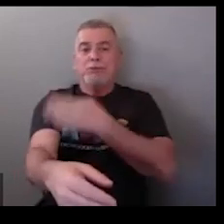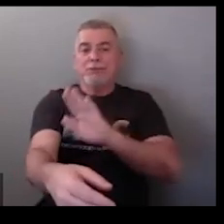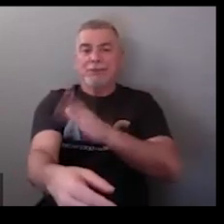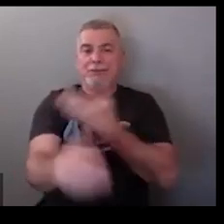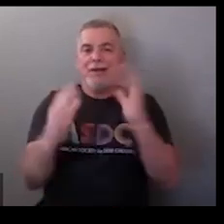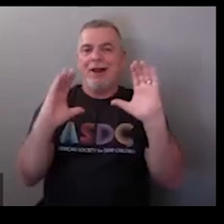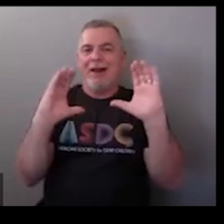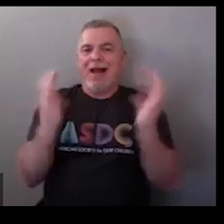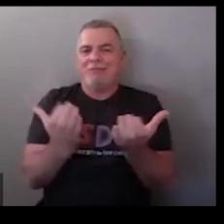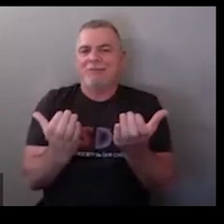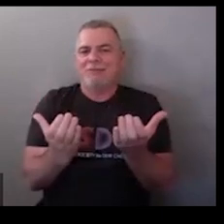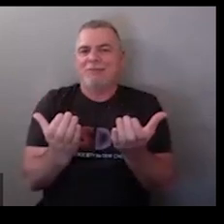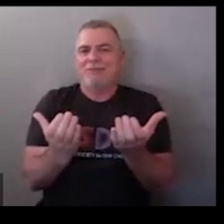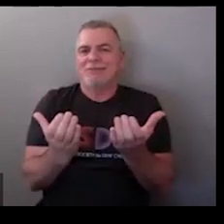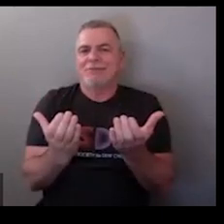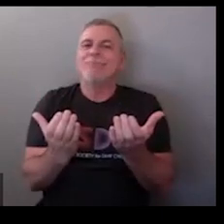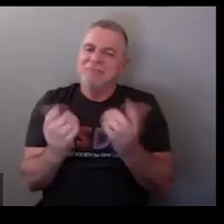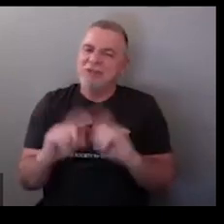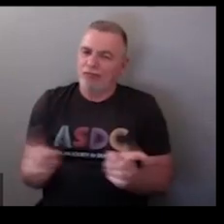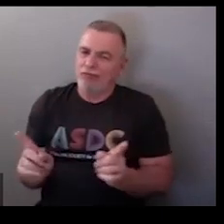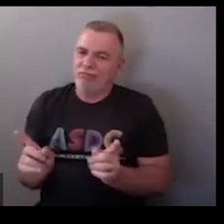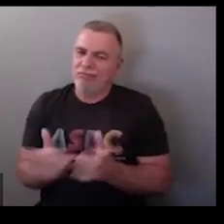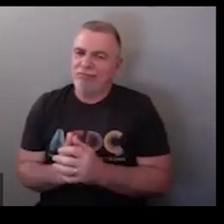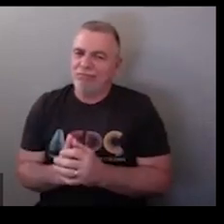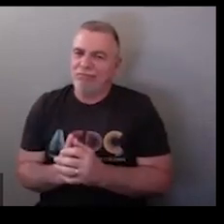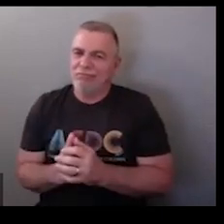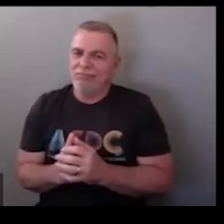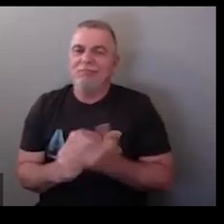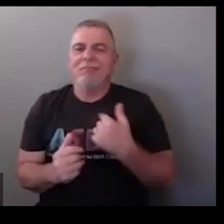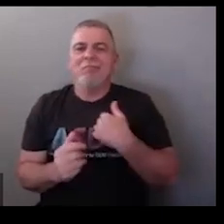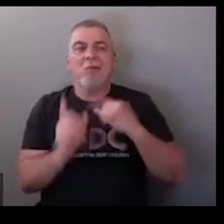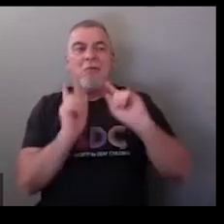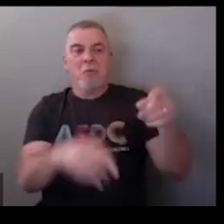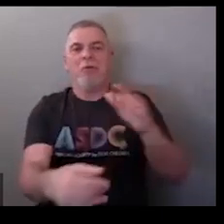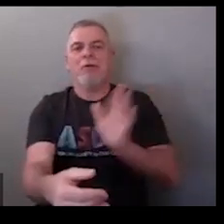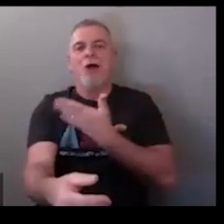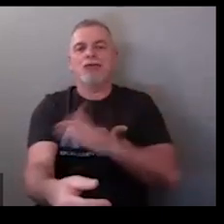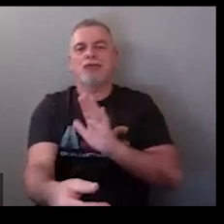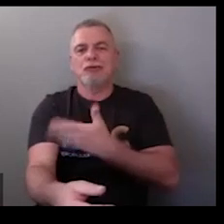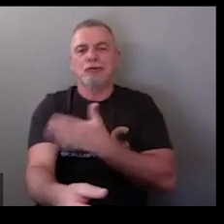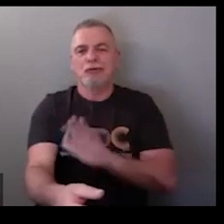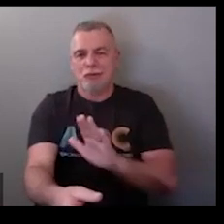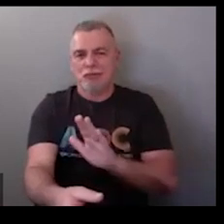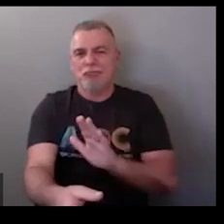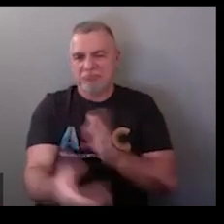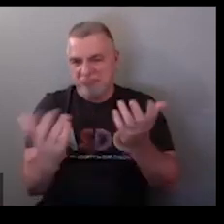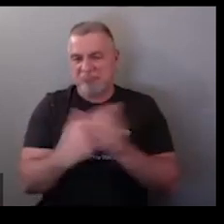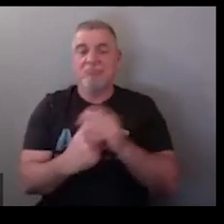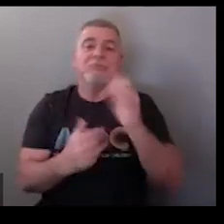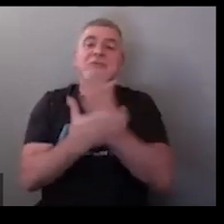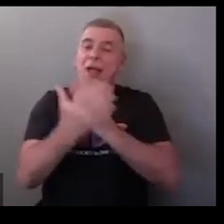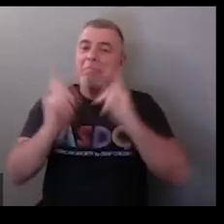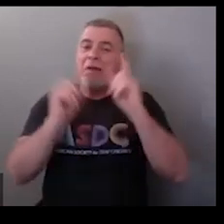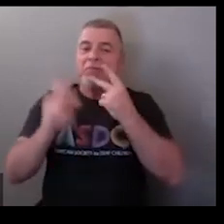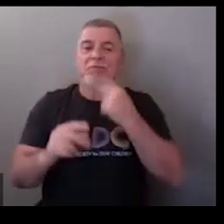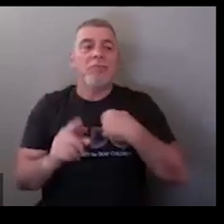going if I say I'm going to music and then I add a class that's different so the context is really going to give you the understanding